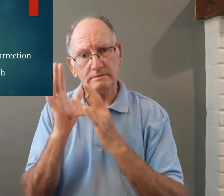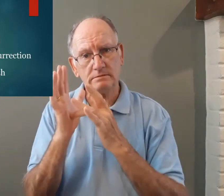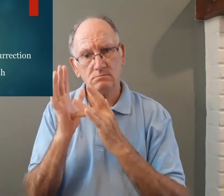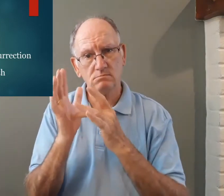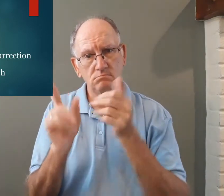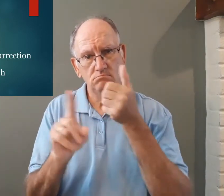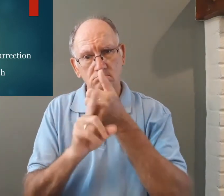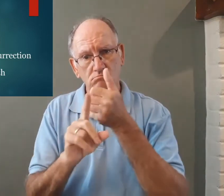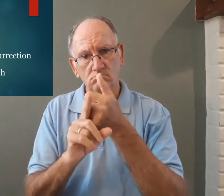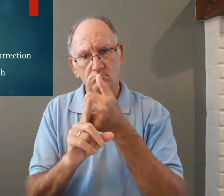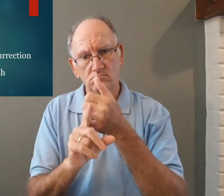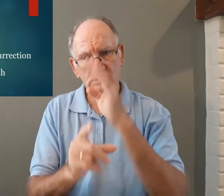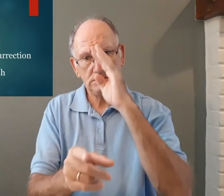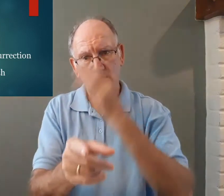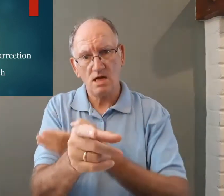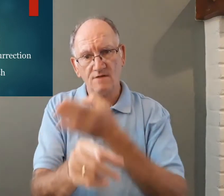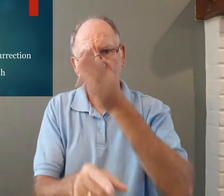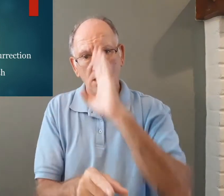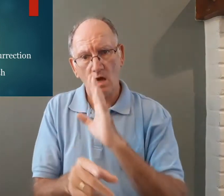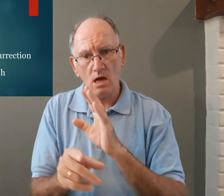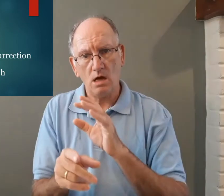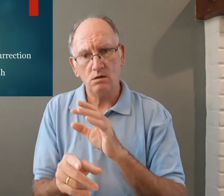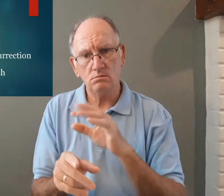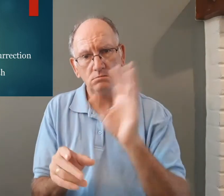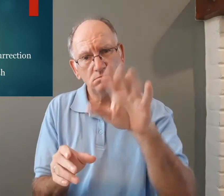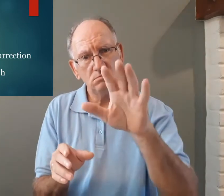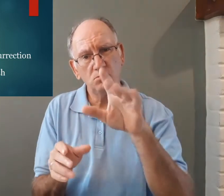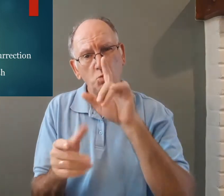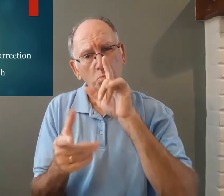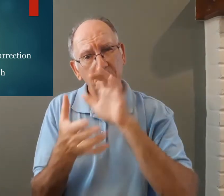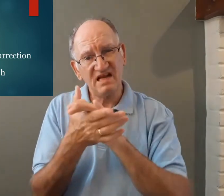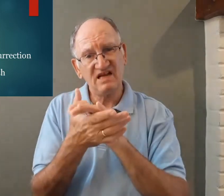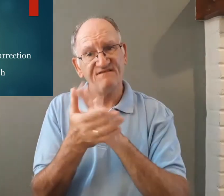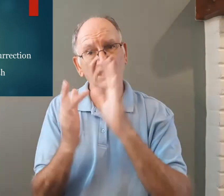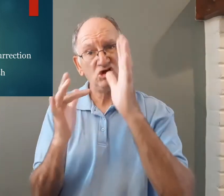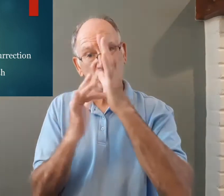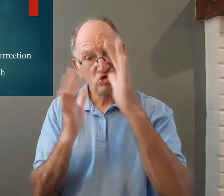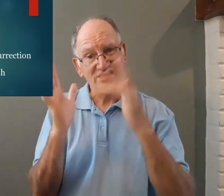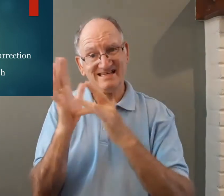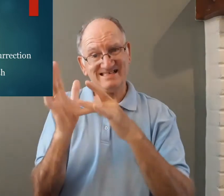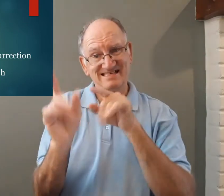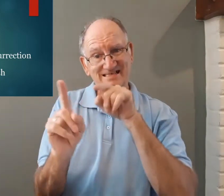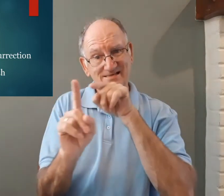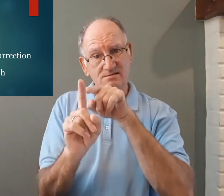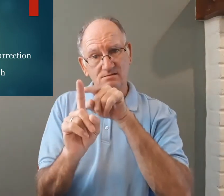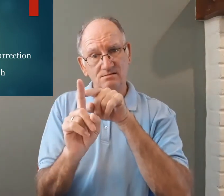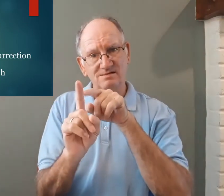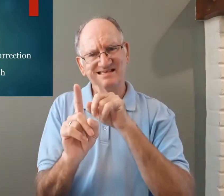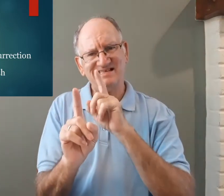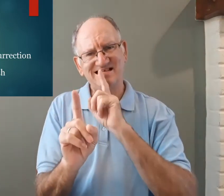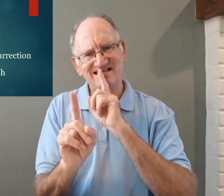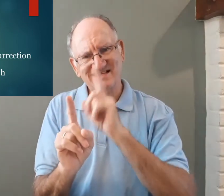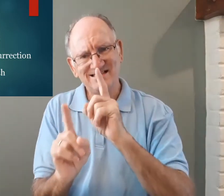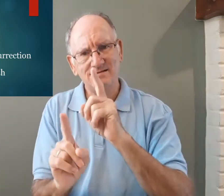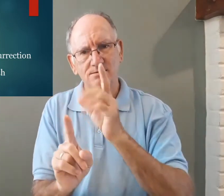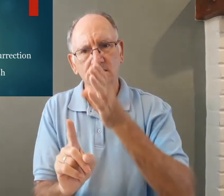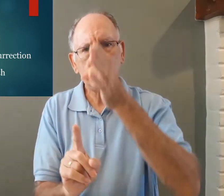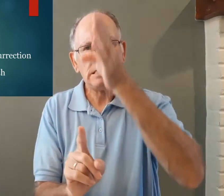is believing that Jesus is the son of God that Jesus is